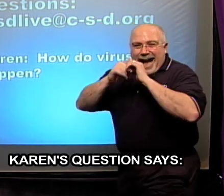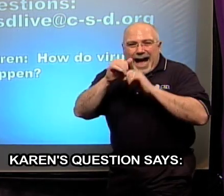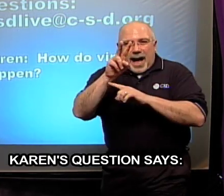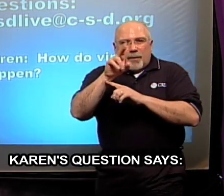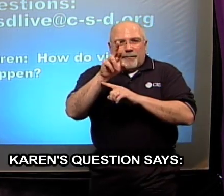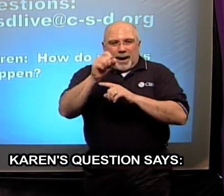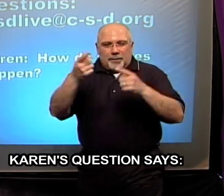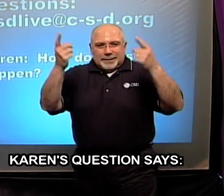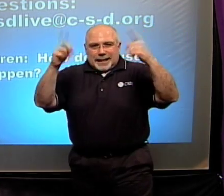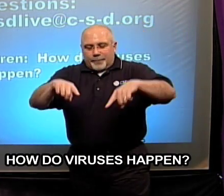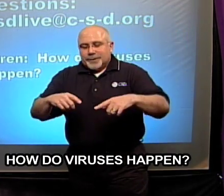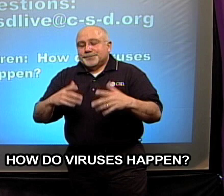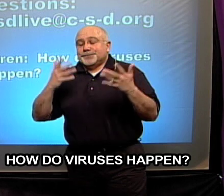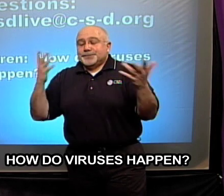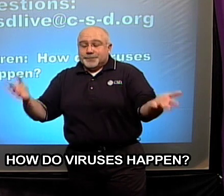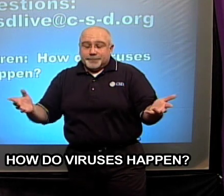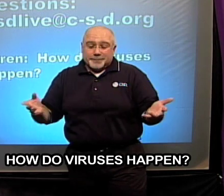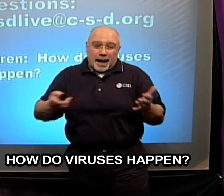question says how do viruses happen